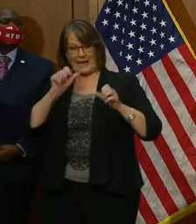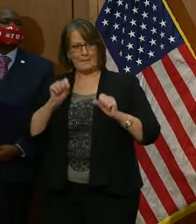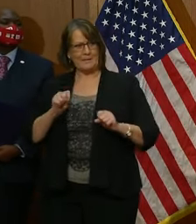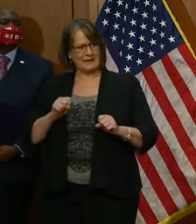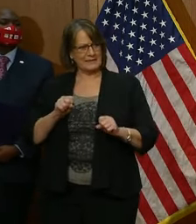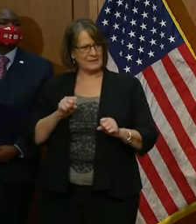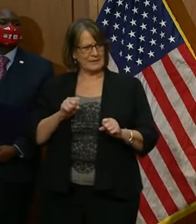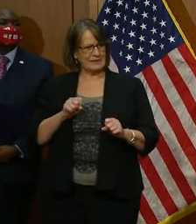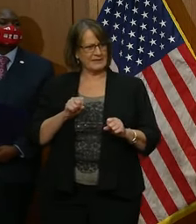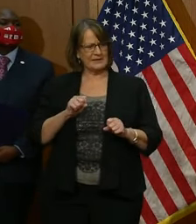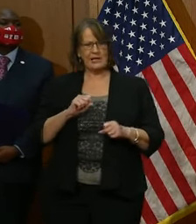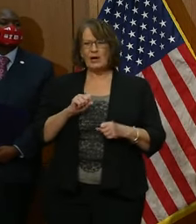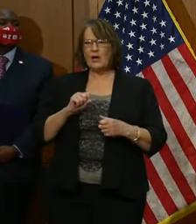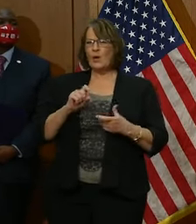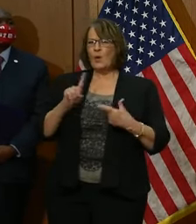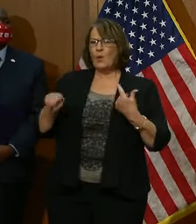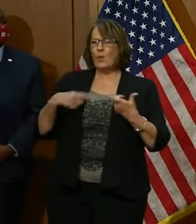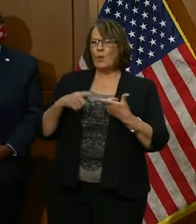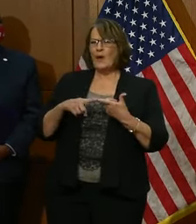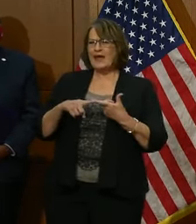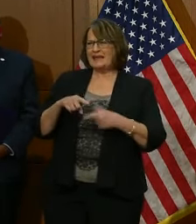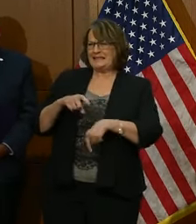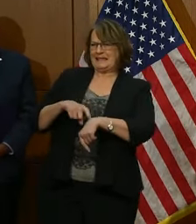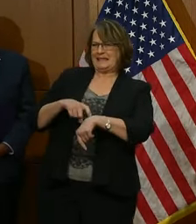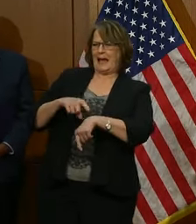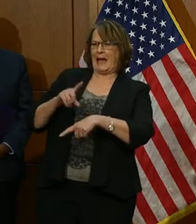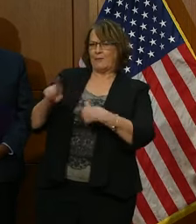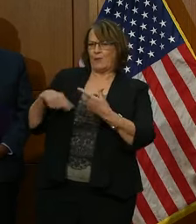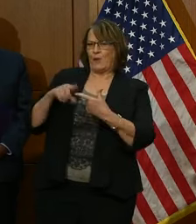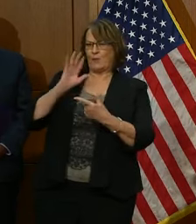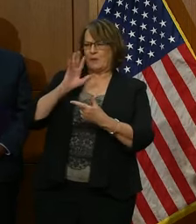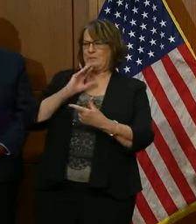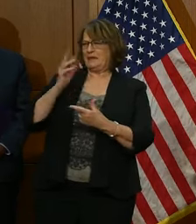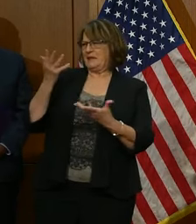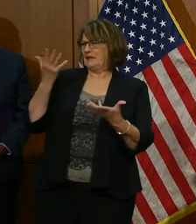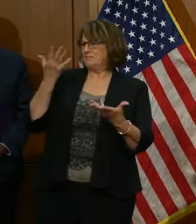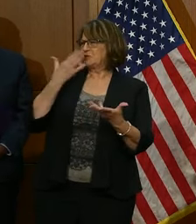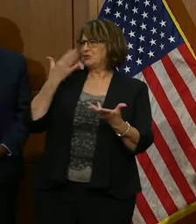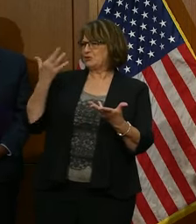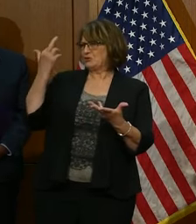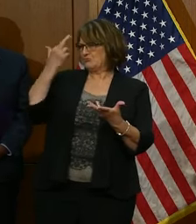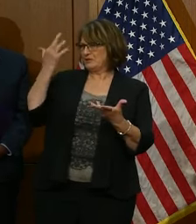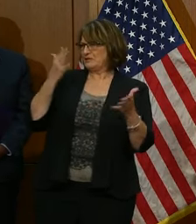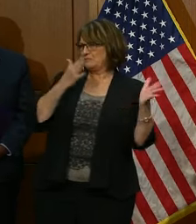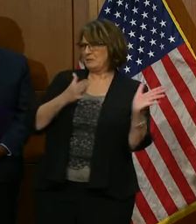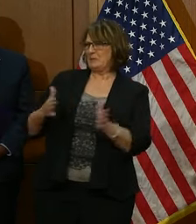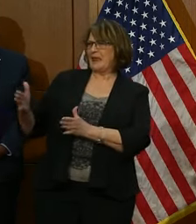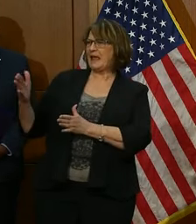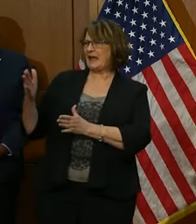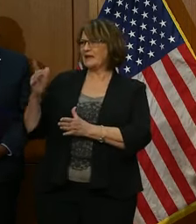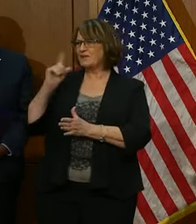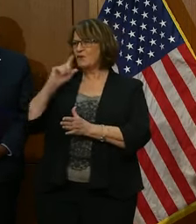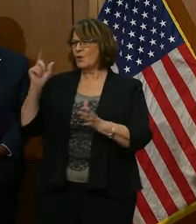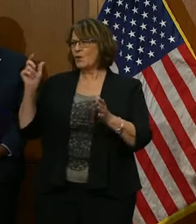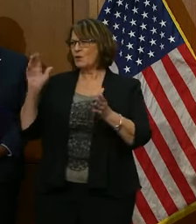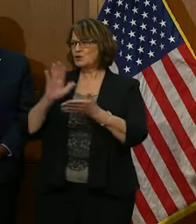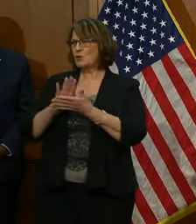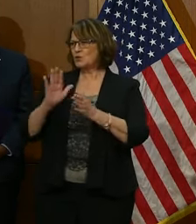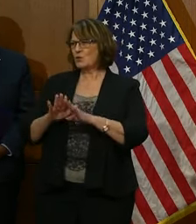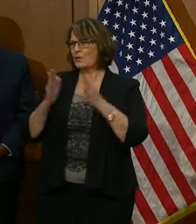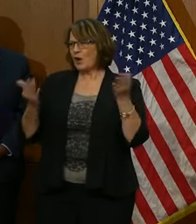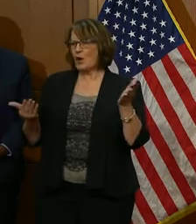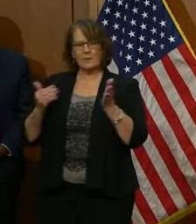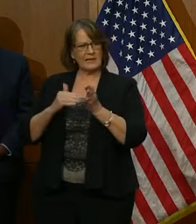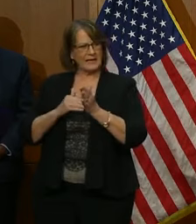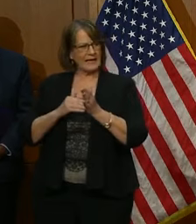when is it a realistic timeline to get schools back open when we still trying to vaccinate teachers and schools are likely going to need a lot of supplies